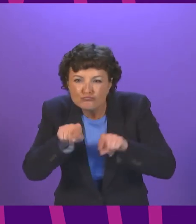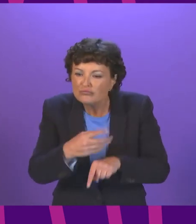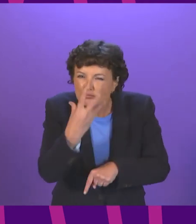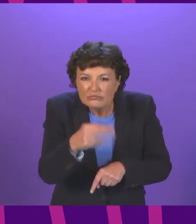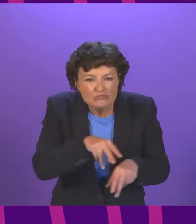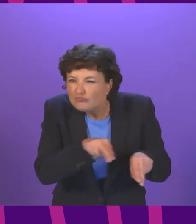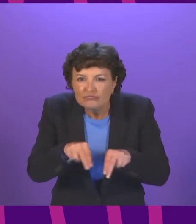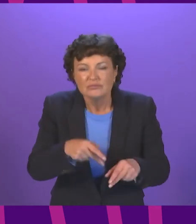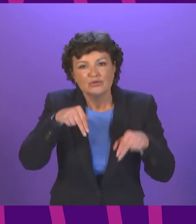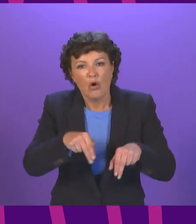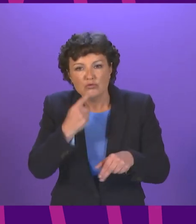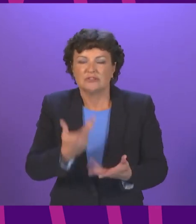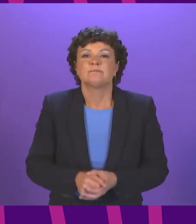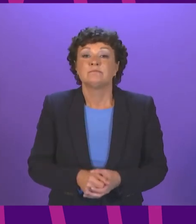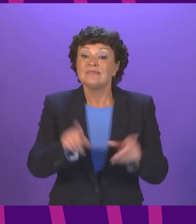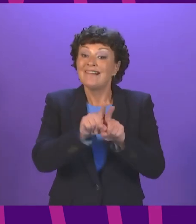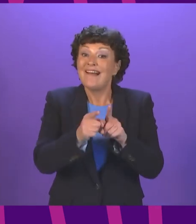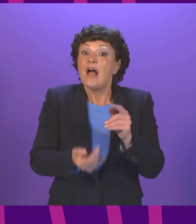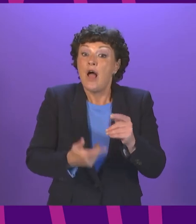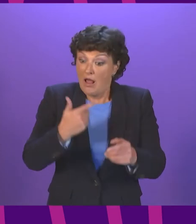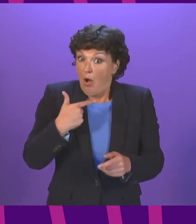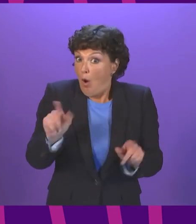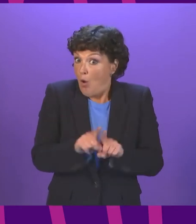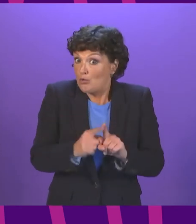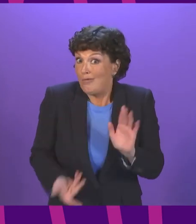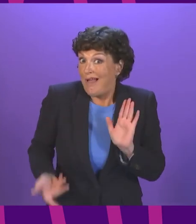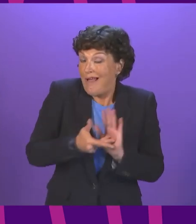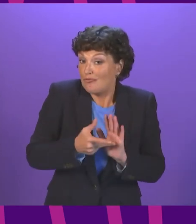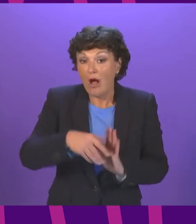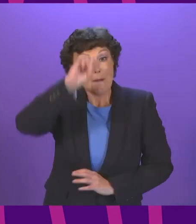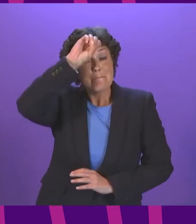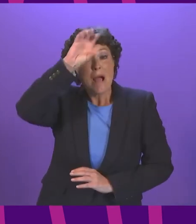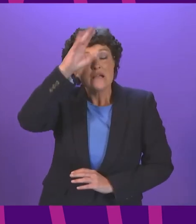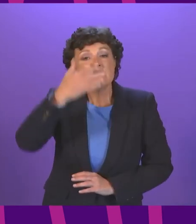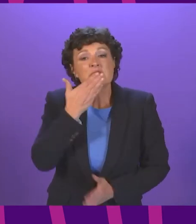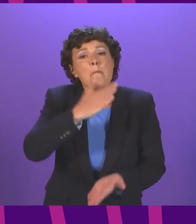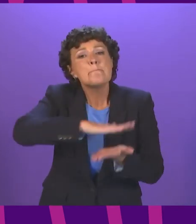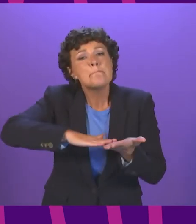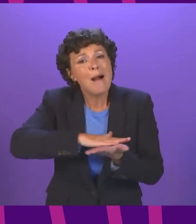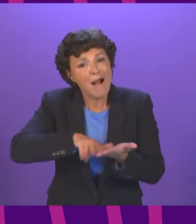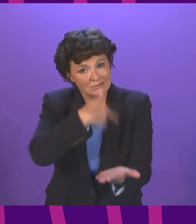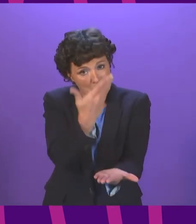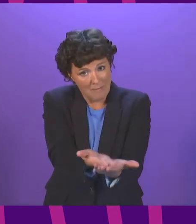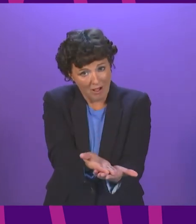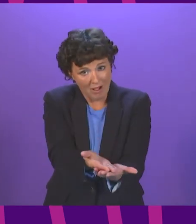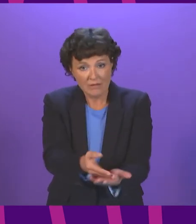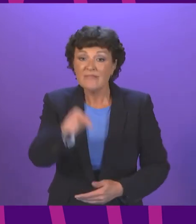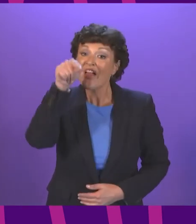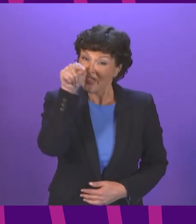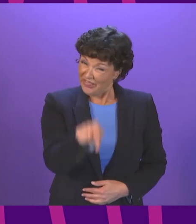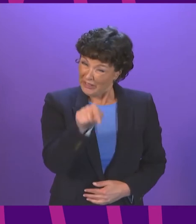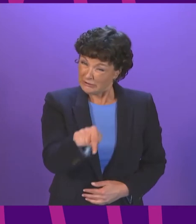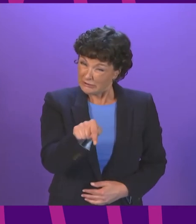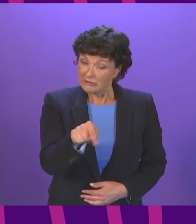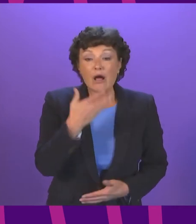Officer, but by no means least, we will introduce the Miners' Pardon Bill to provide a collective pardon for those convicted of certain